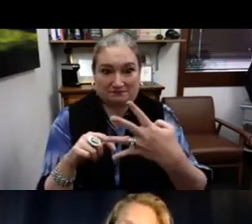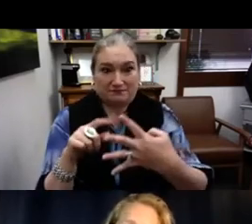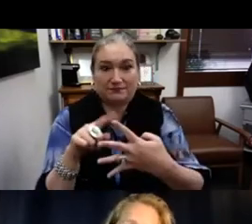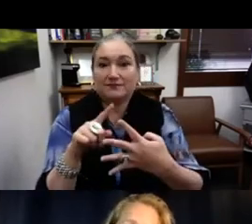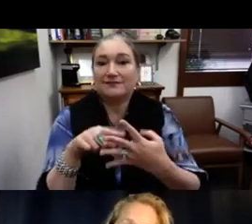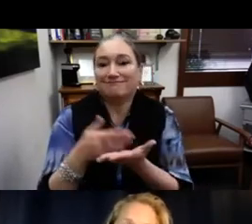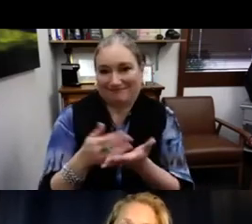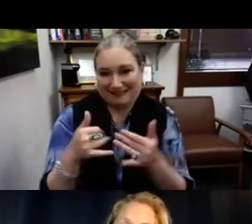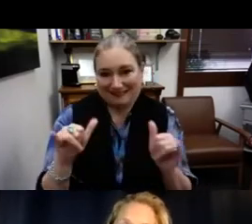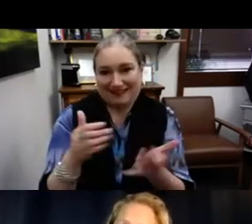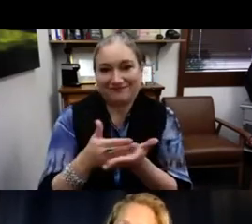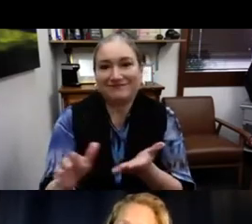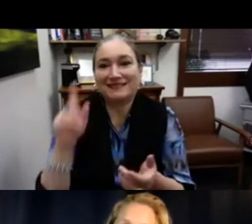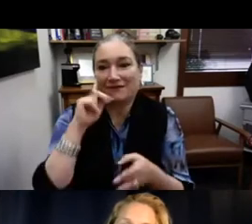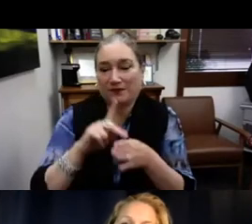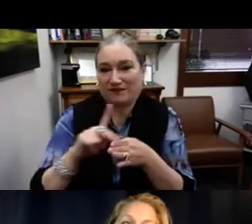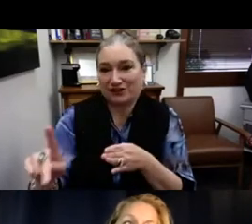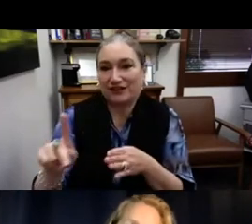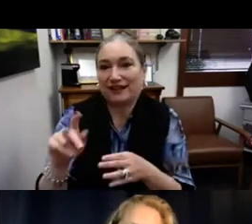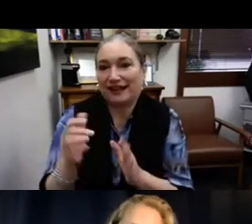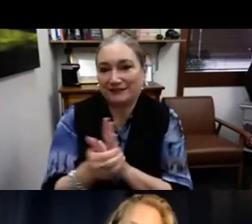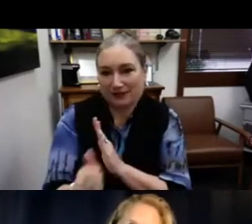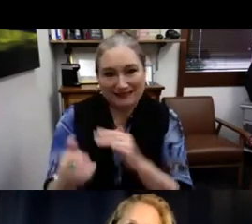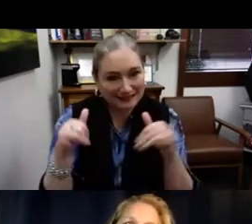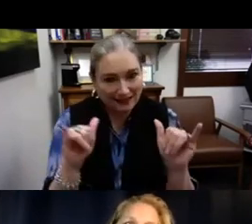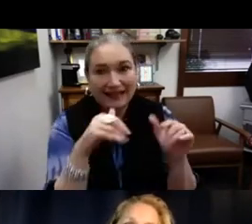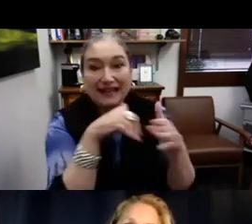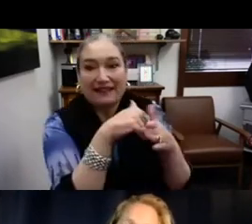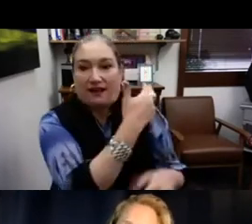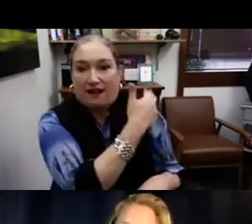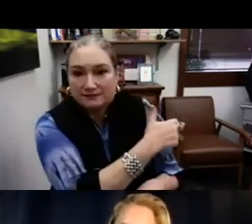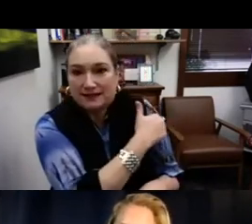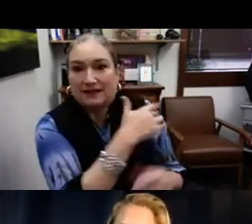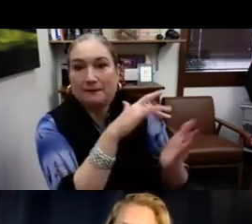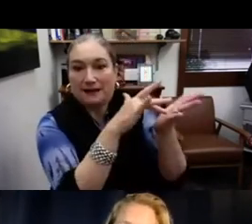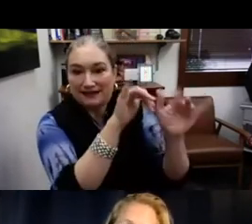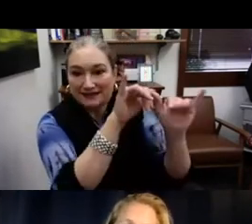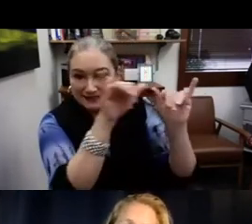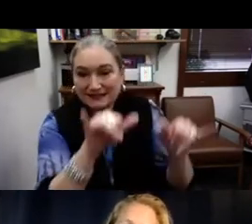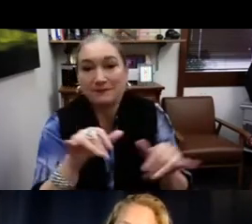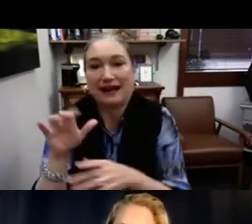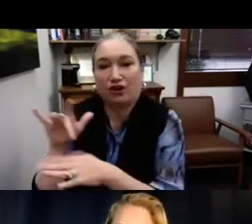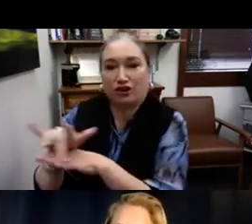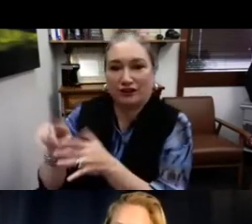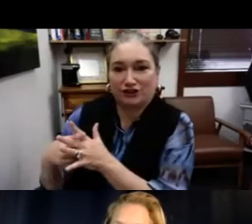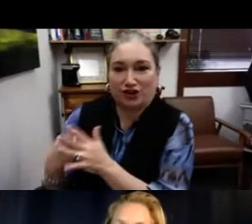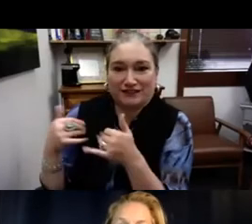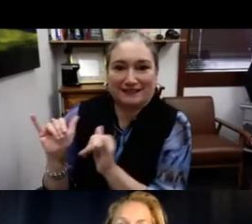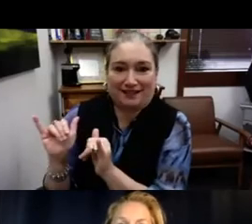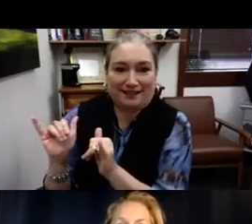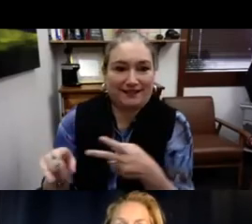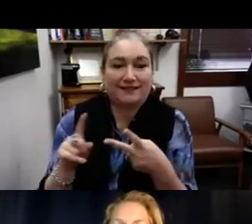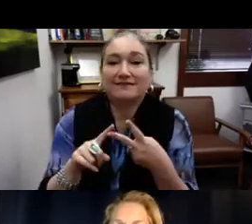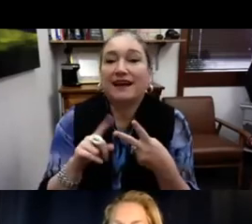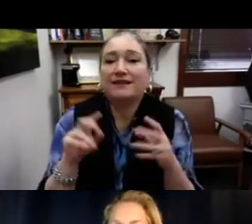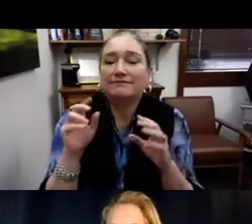Threats. There are four. So again, exclusion of deaf professionals and their expertise. We still see that, you